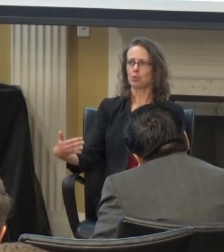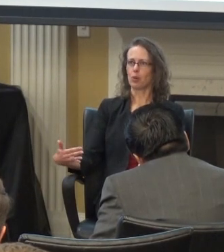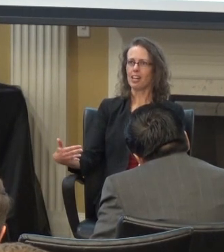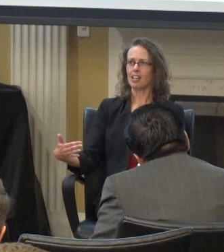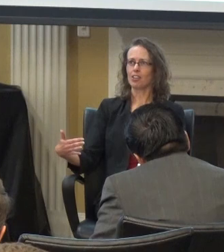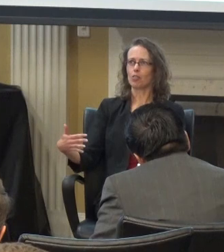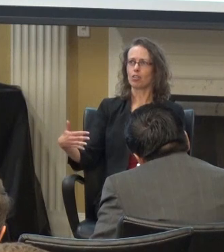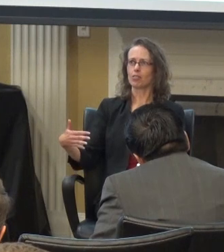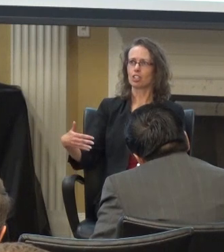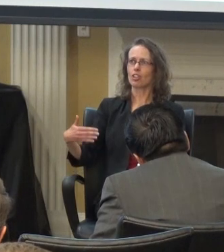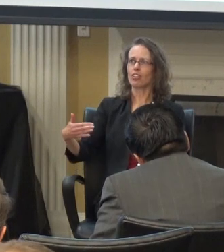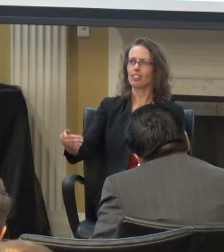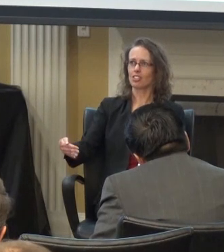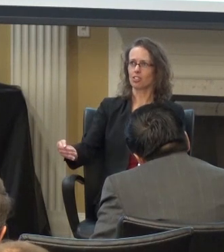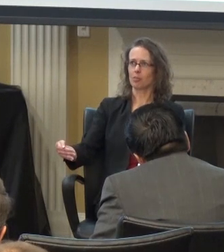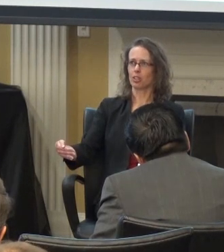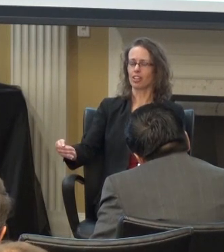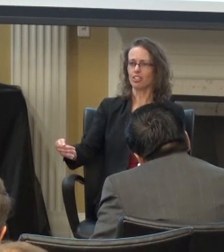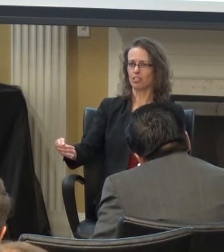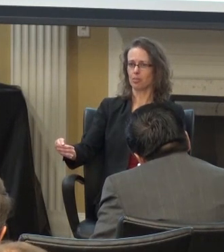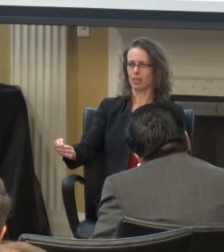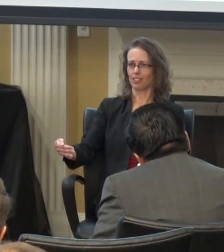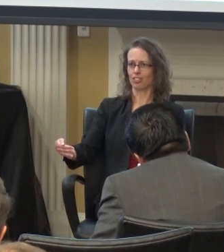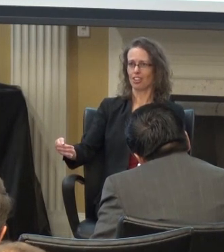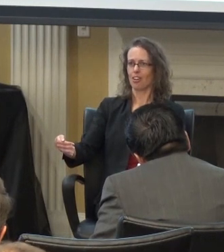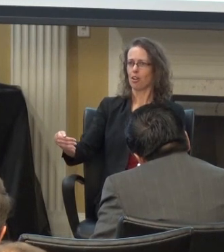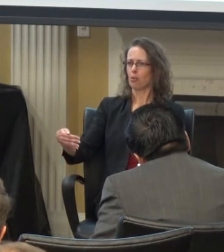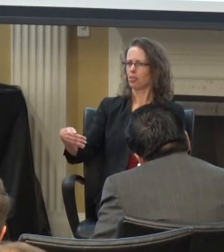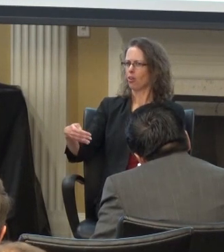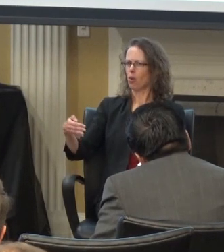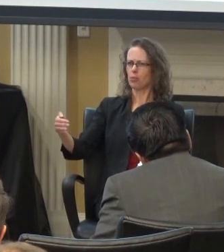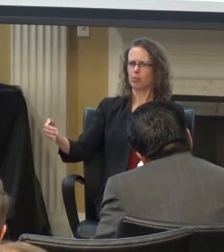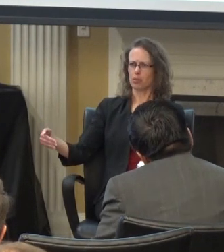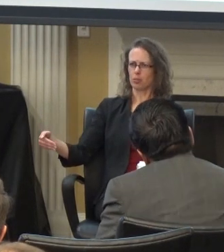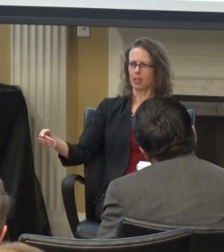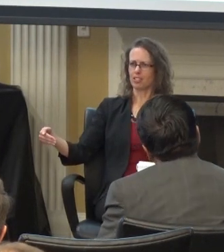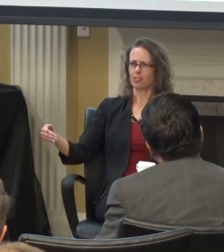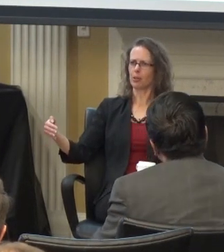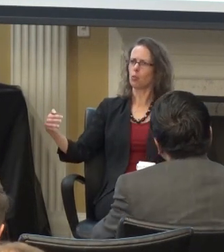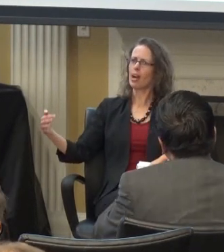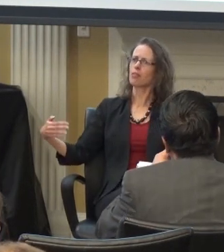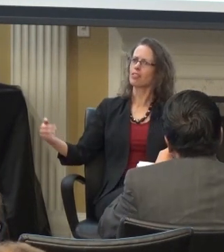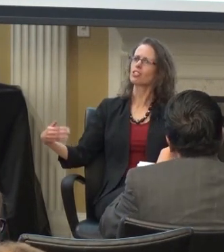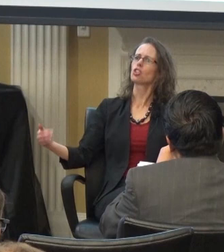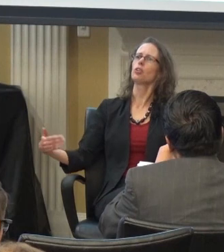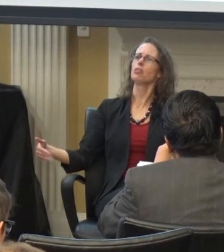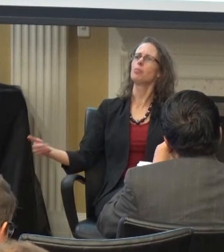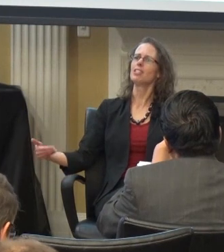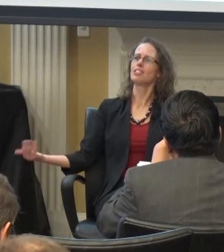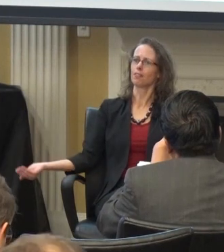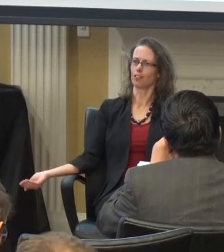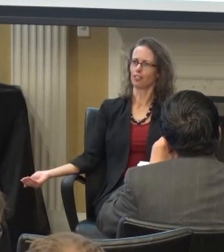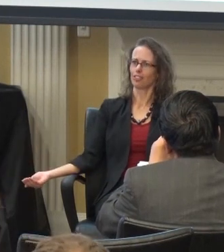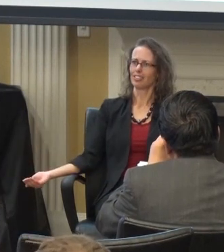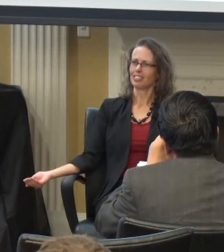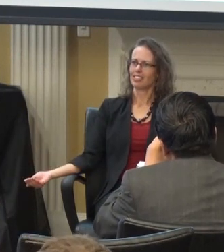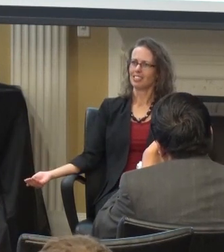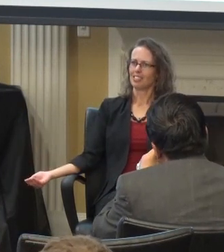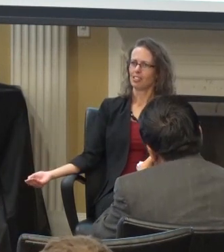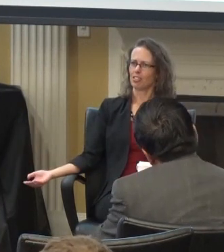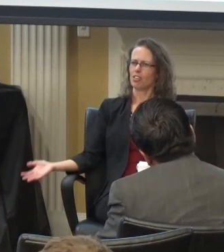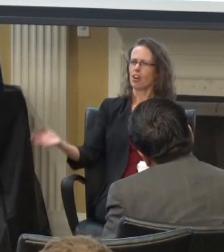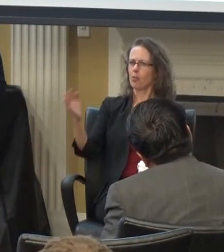stepped away returning to immigration debates with a whole new perspective on while things could be different